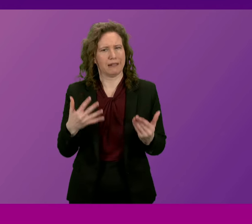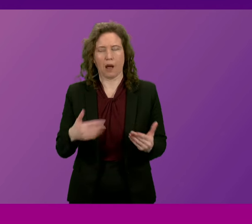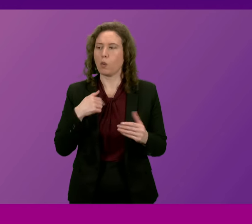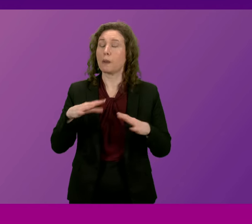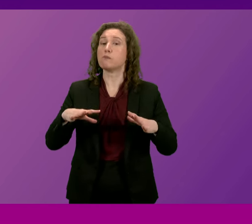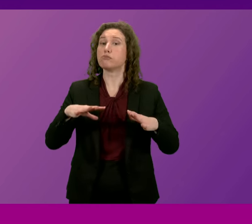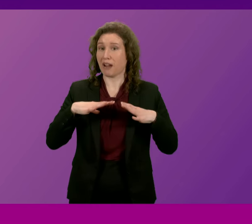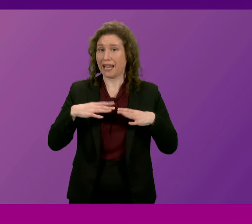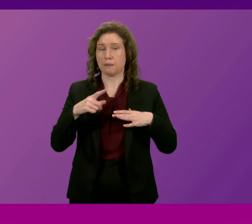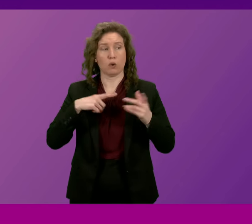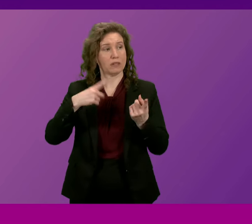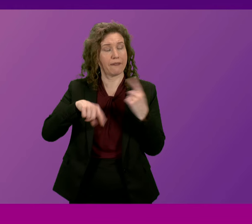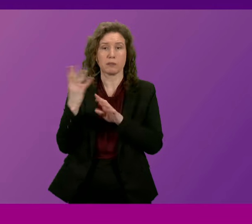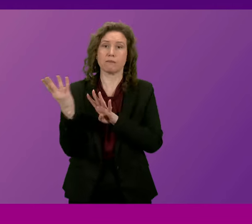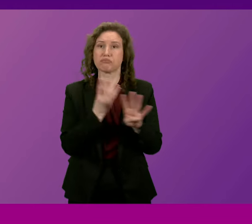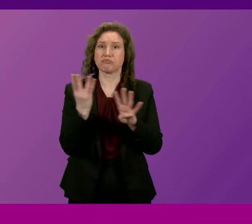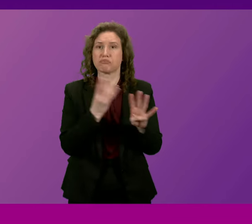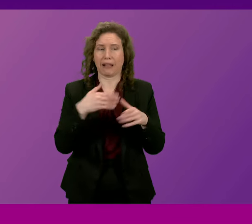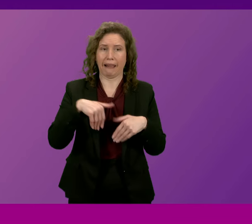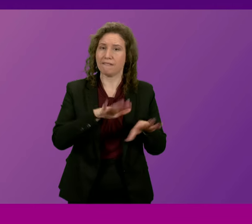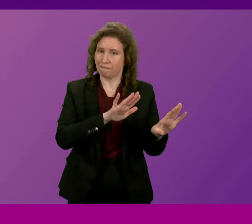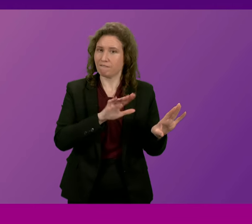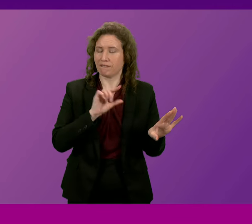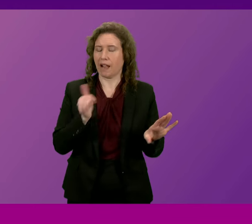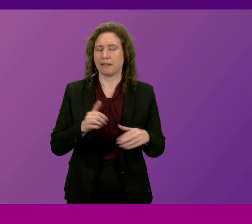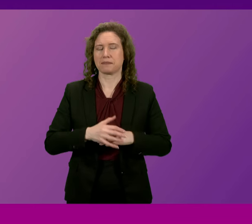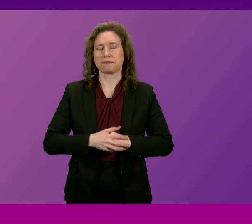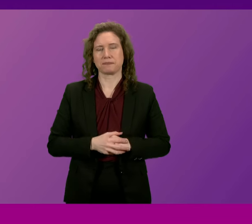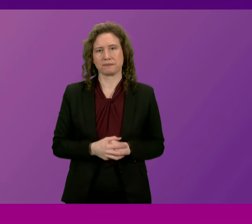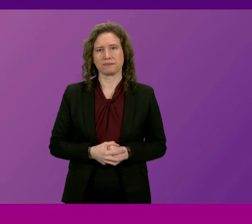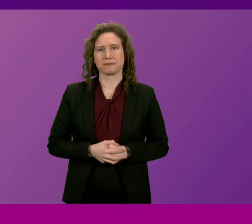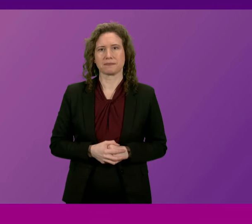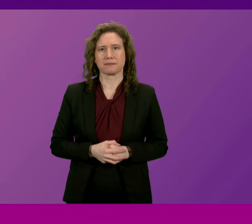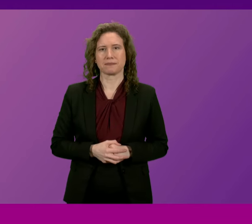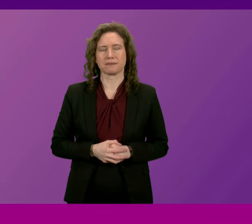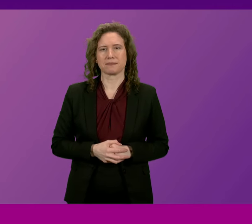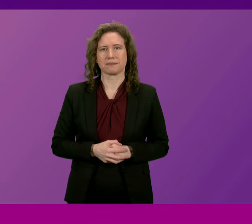now be a short suspension to allow those leaving the Chamber and Public Gallery to do so.